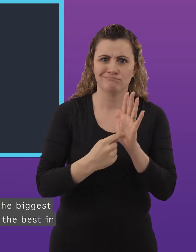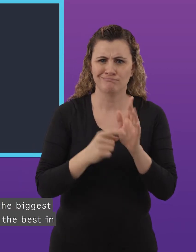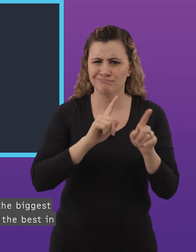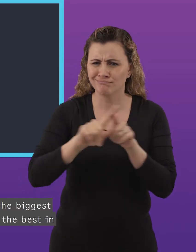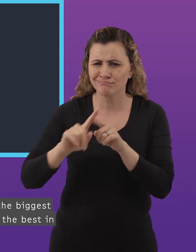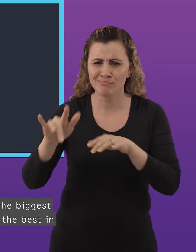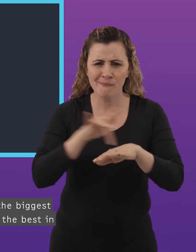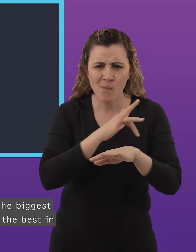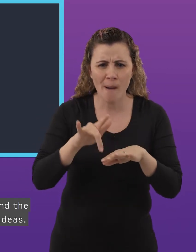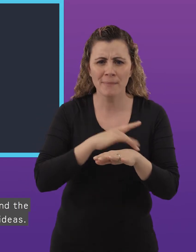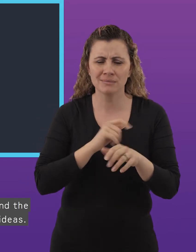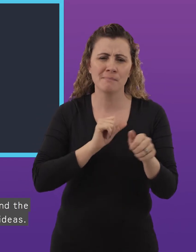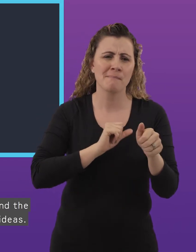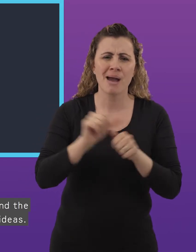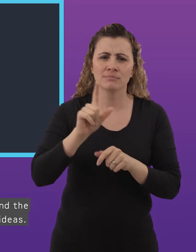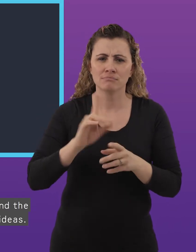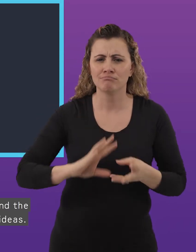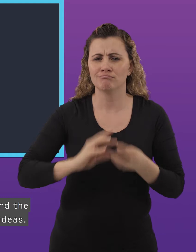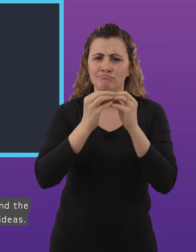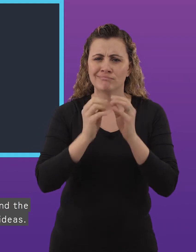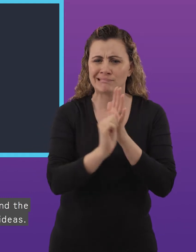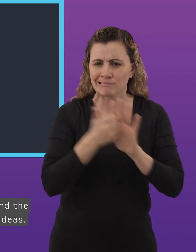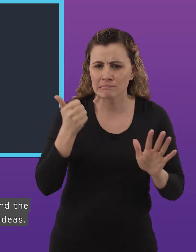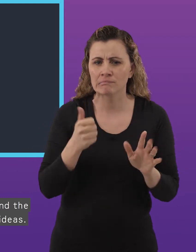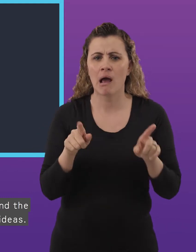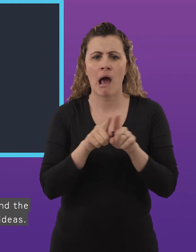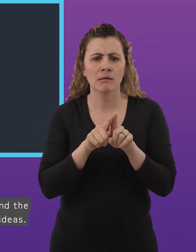the best in creative talent and the boldest artistic ideas